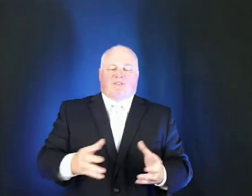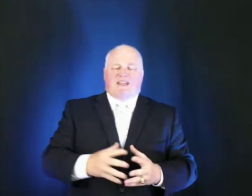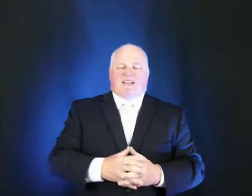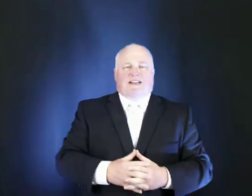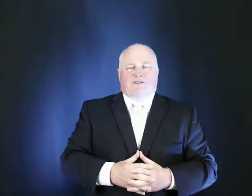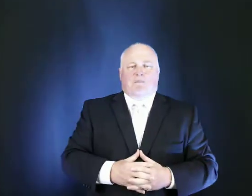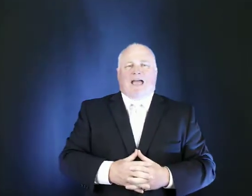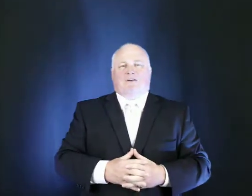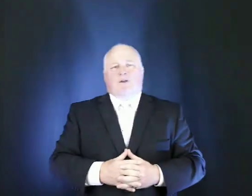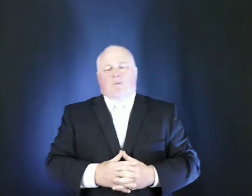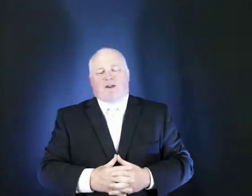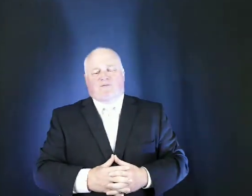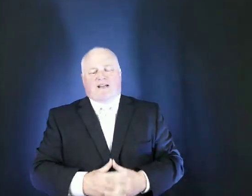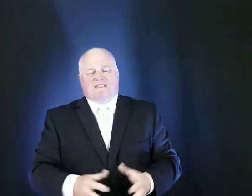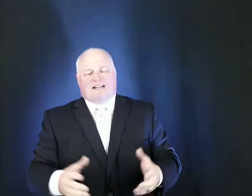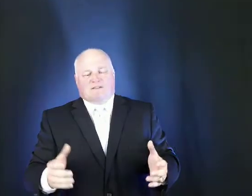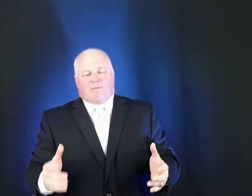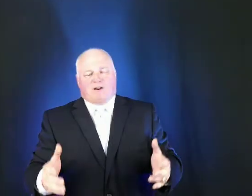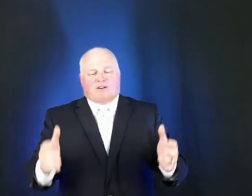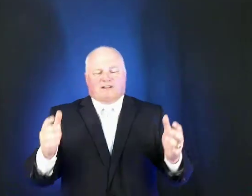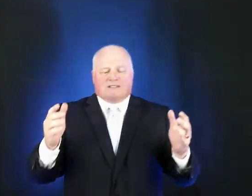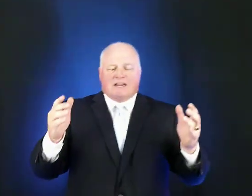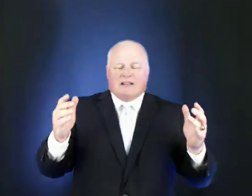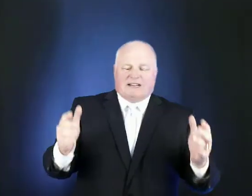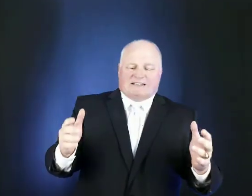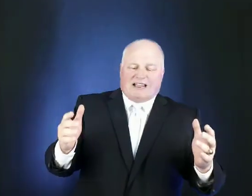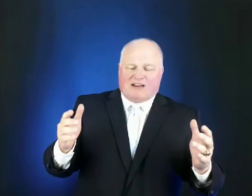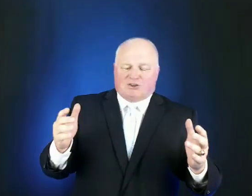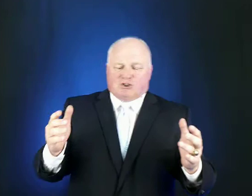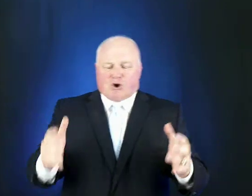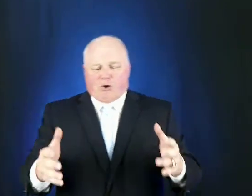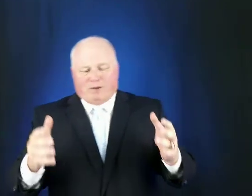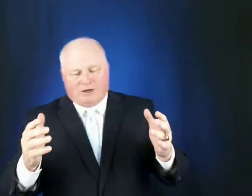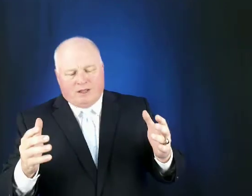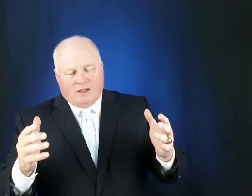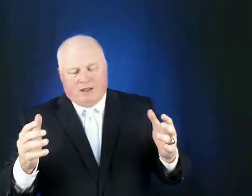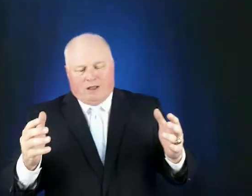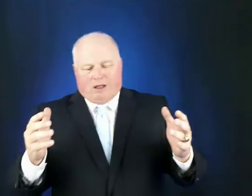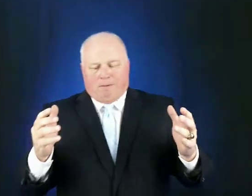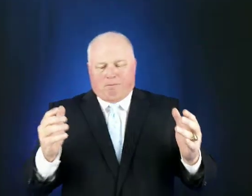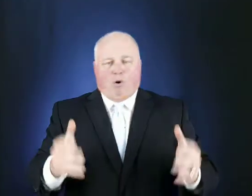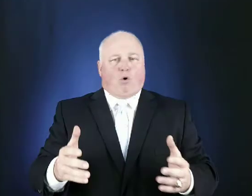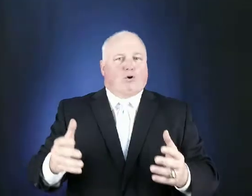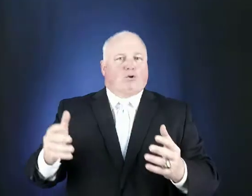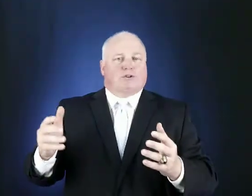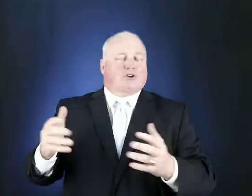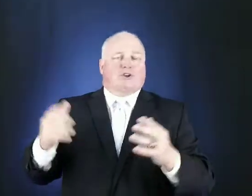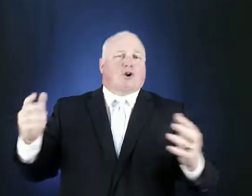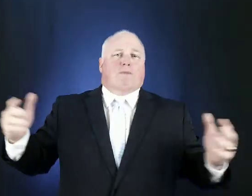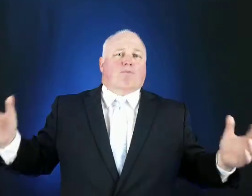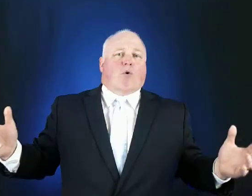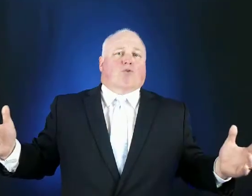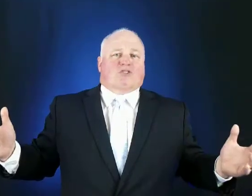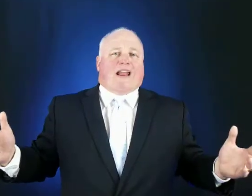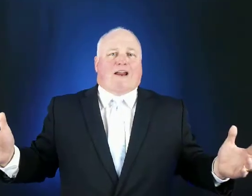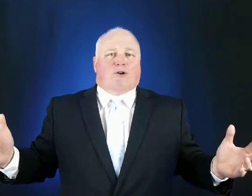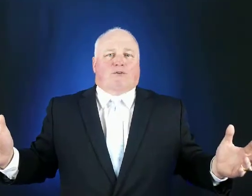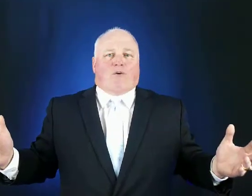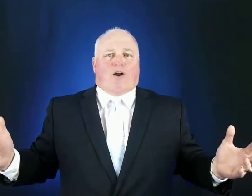thinking the battle that we are facing as americans is a determined uh moral to determine moral standards for our